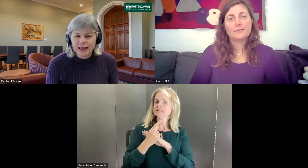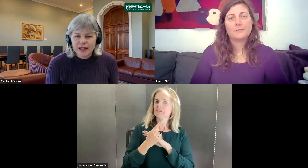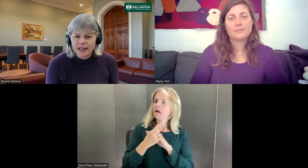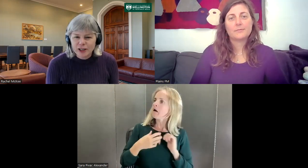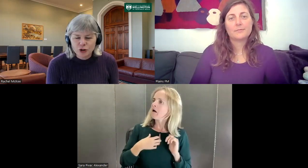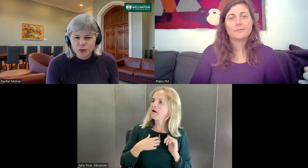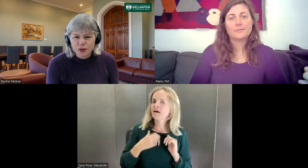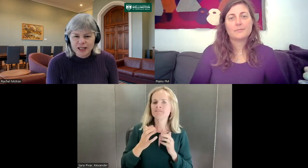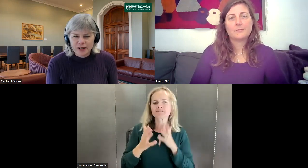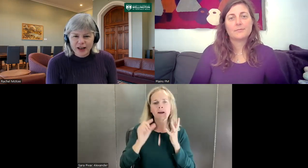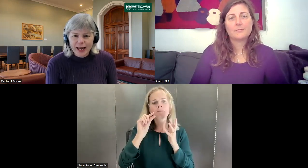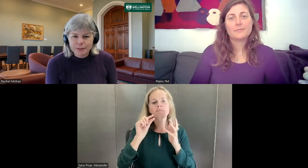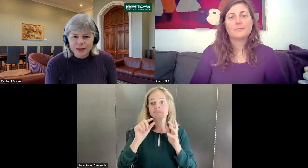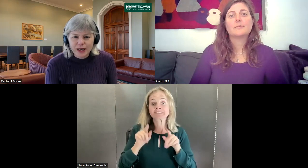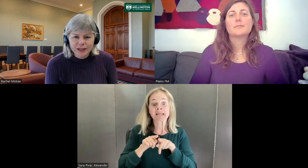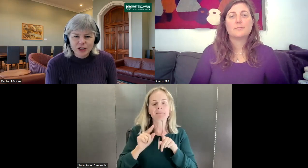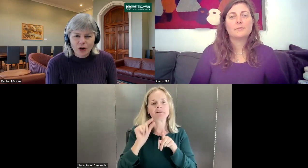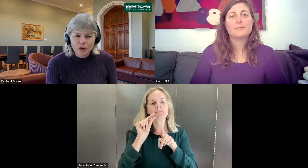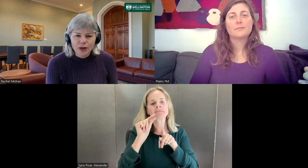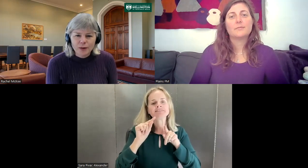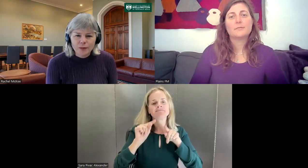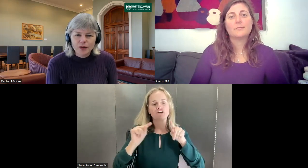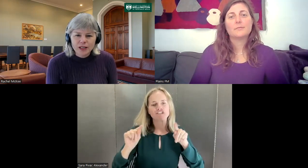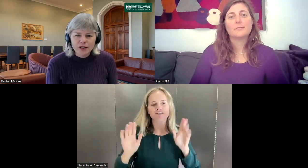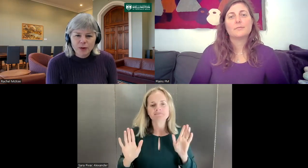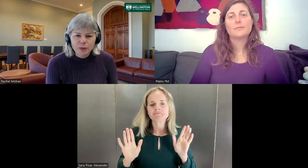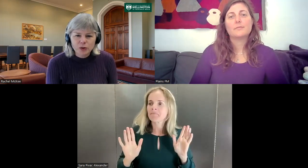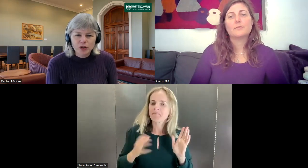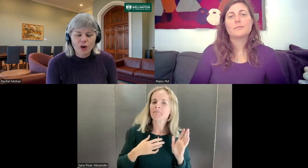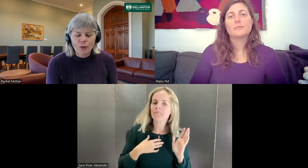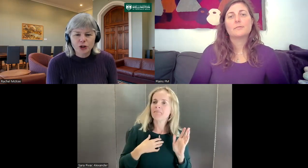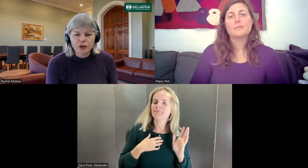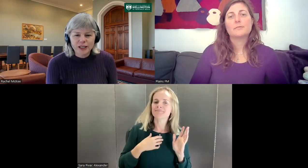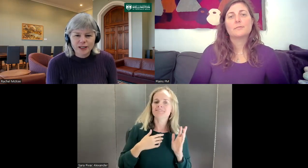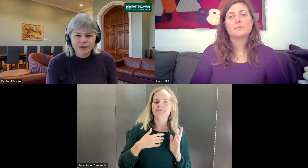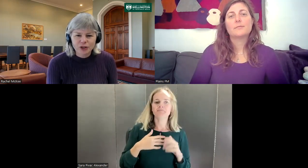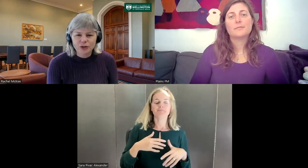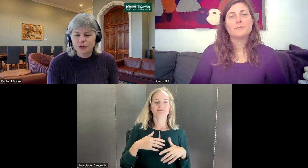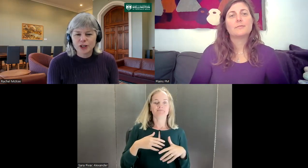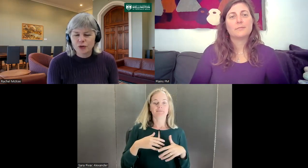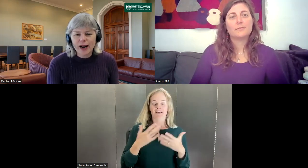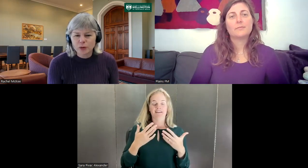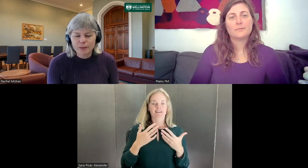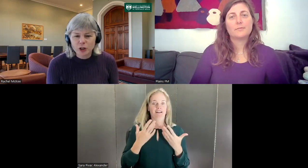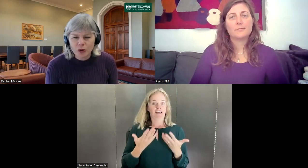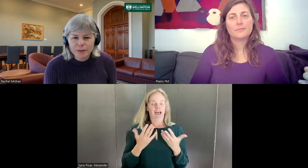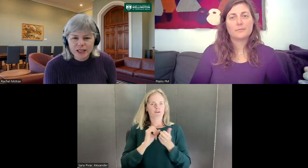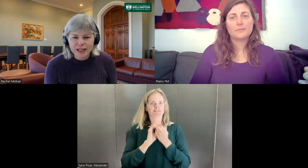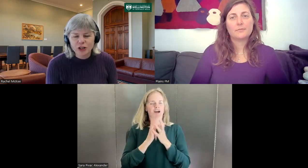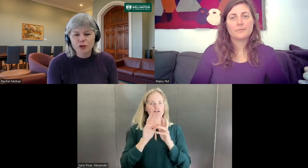national deaf games. And so deaf people's opportunity to interact was much more limited. And so you